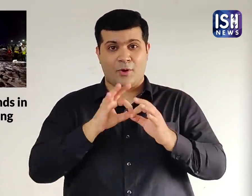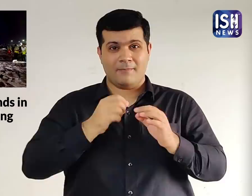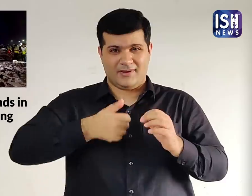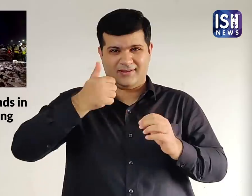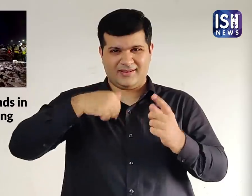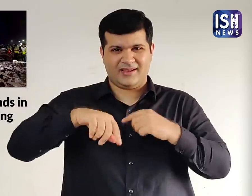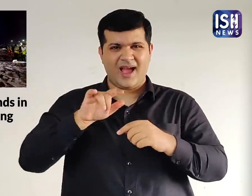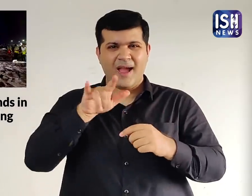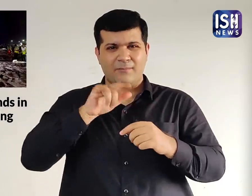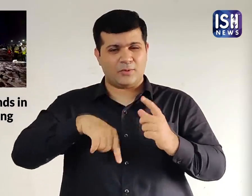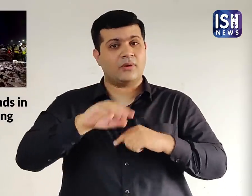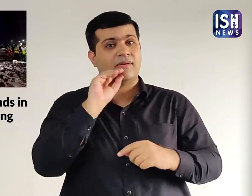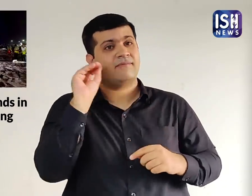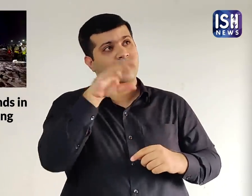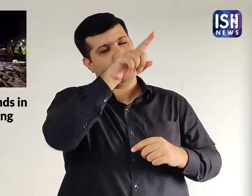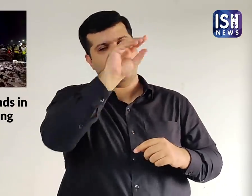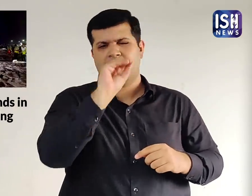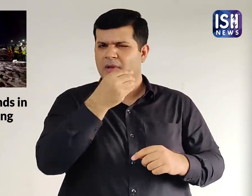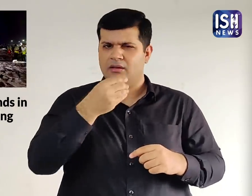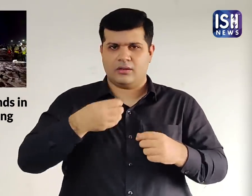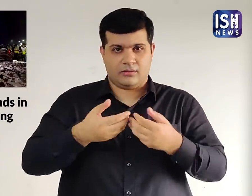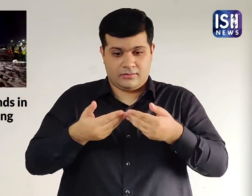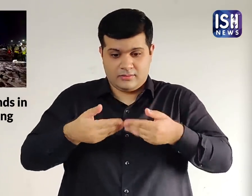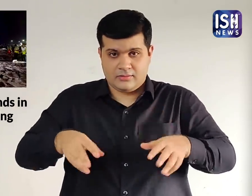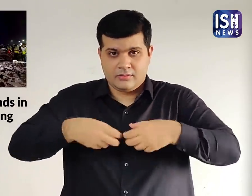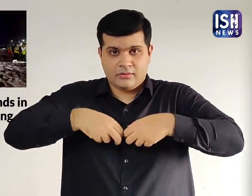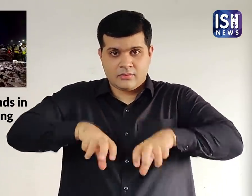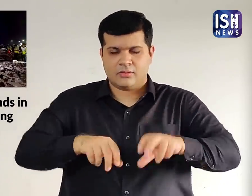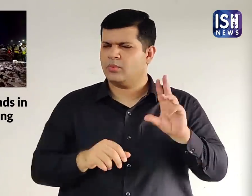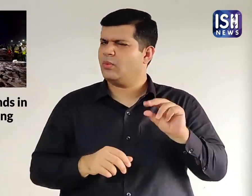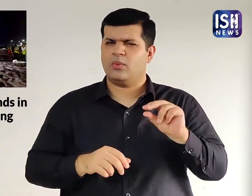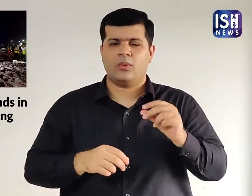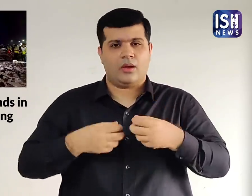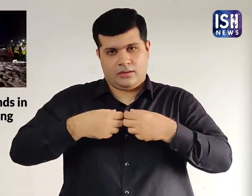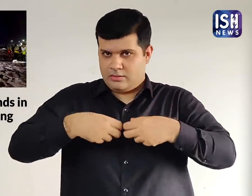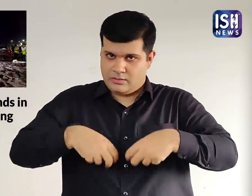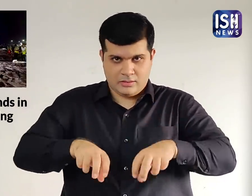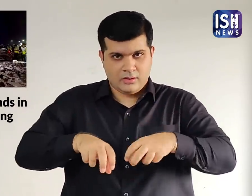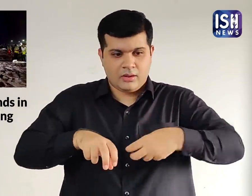Officials told the pilot to not use its landing gear as it would mean an unsteady landing.